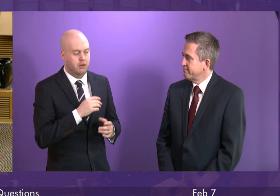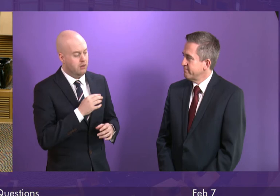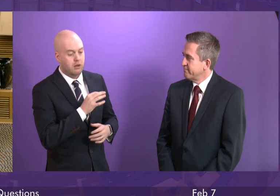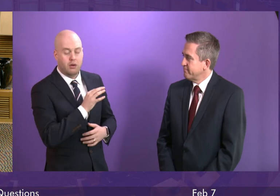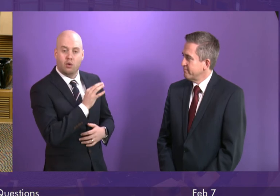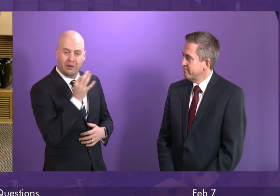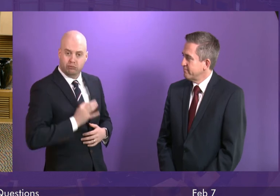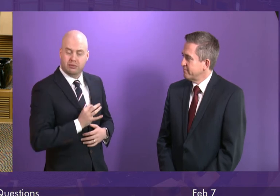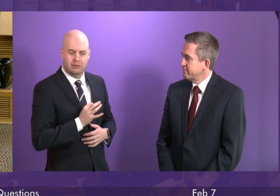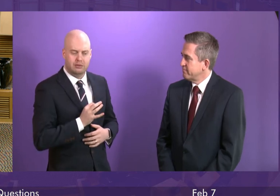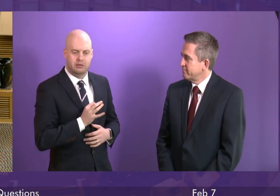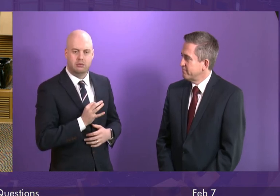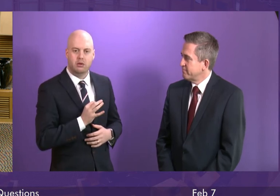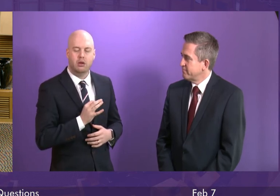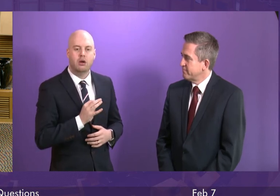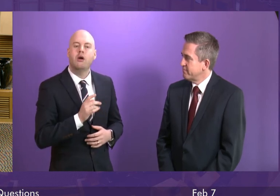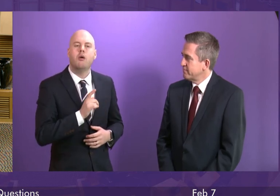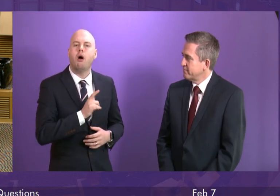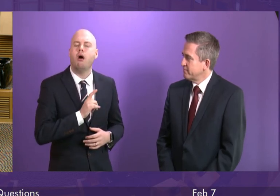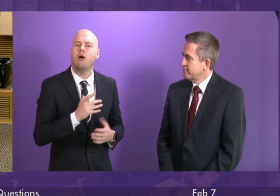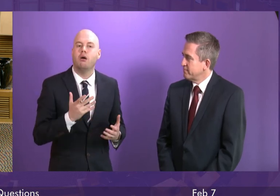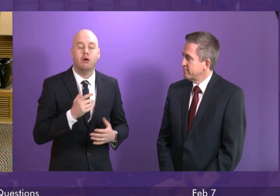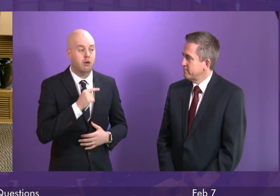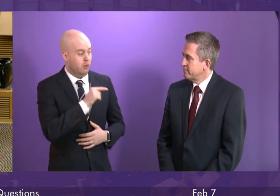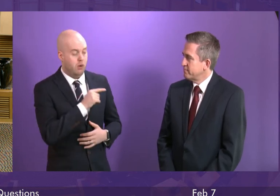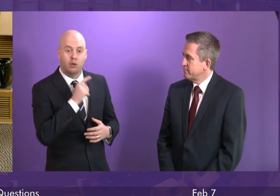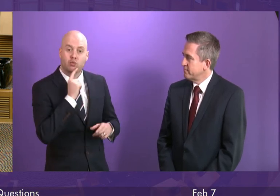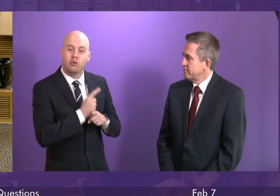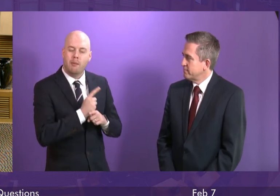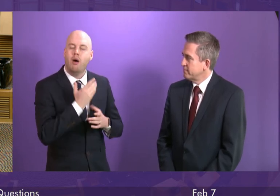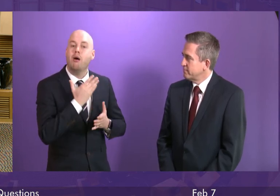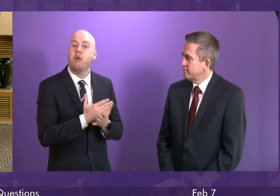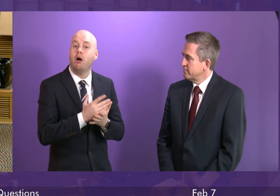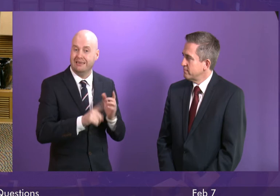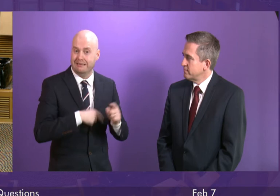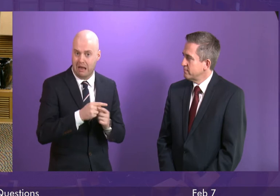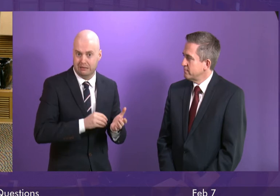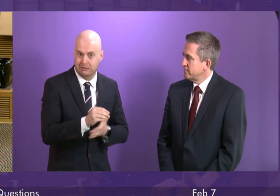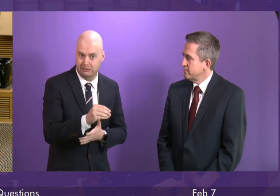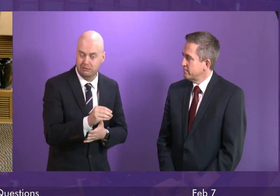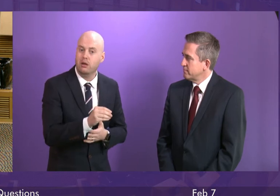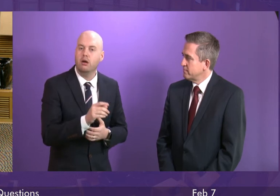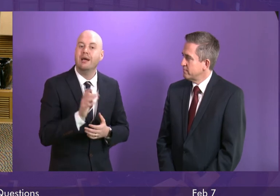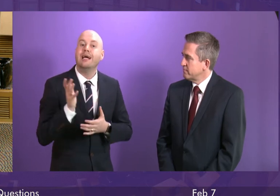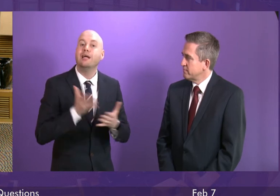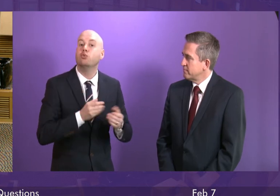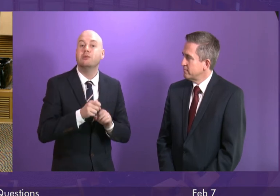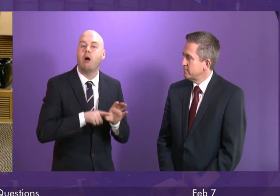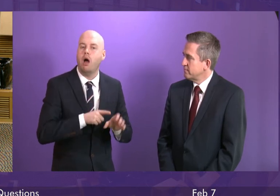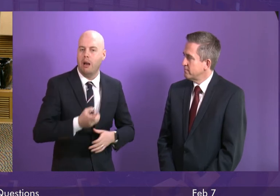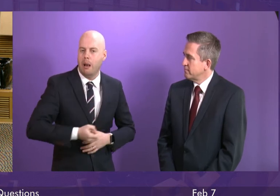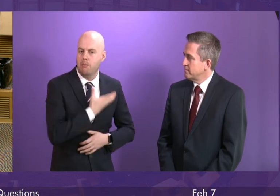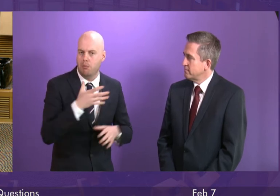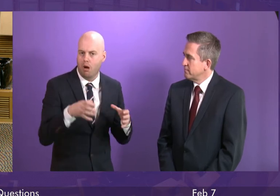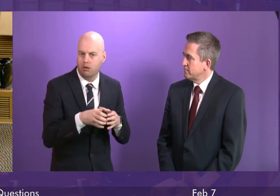provisions for a workplace parking levy were introduced by the Labour Party in the UK Transport